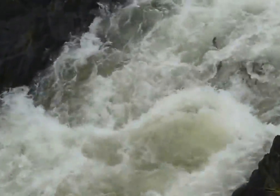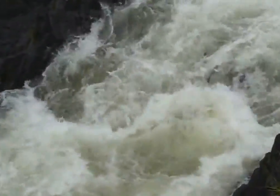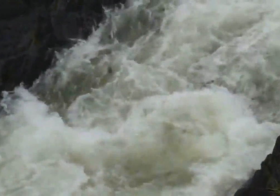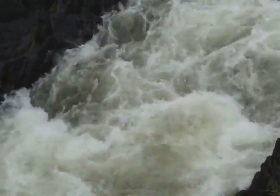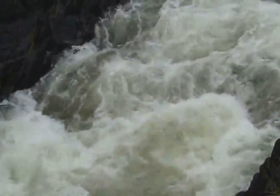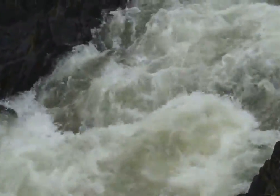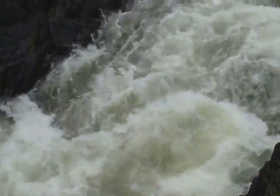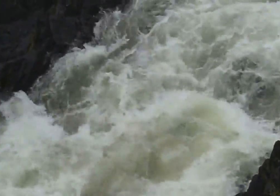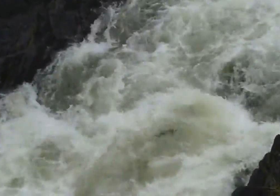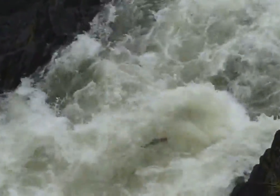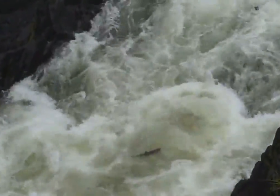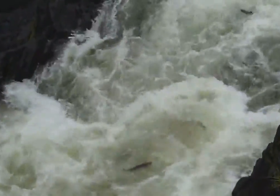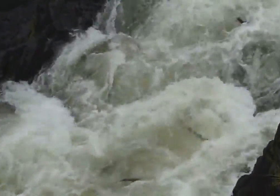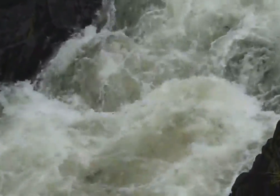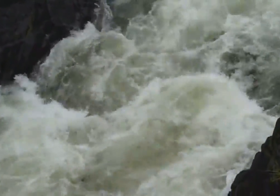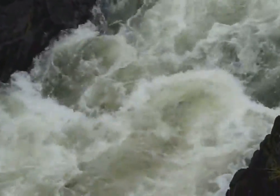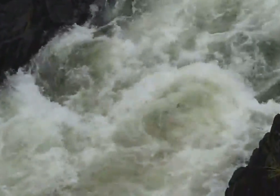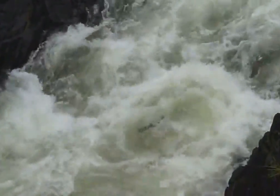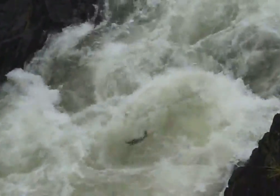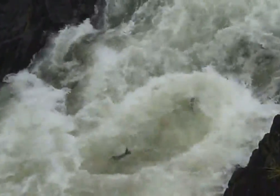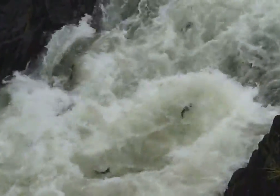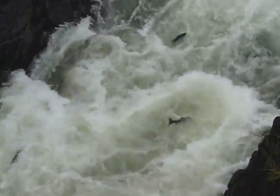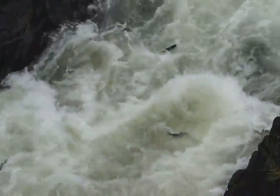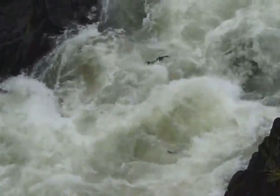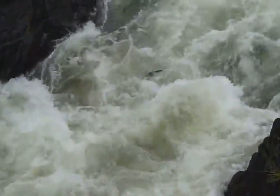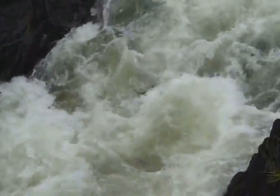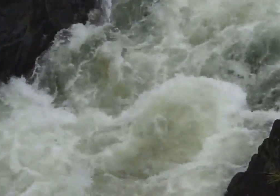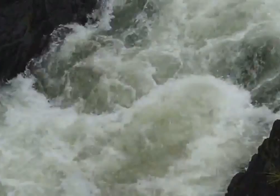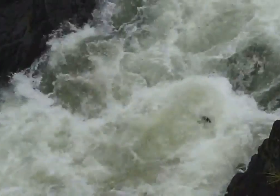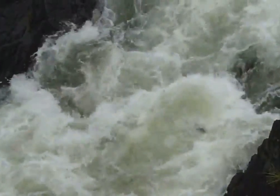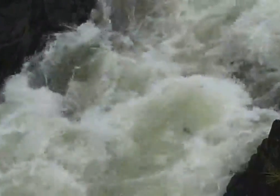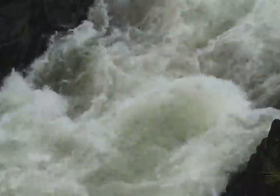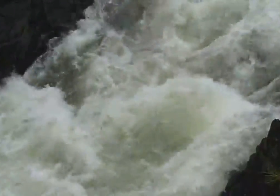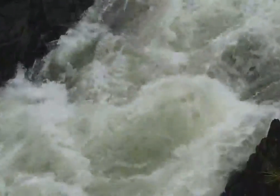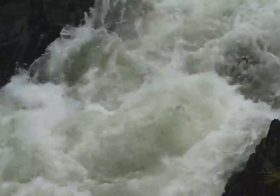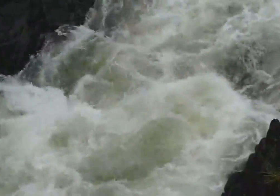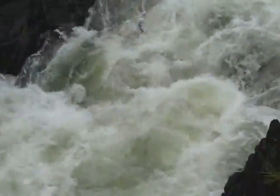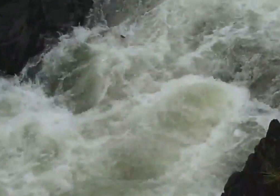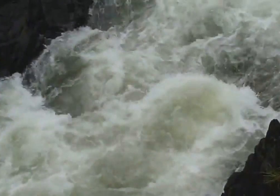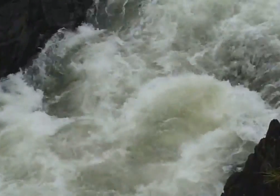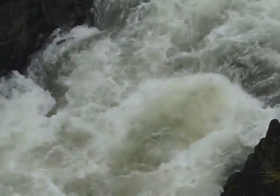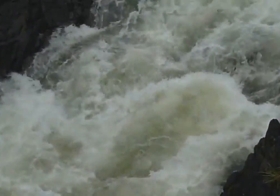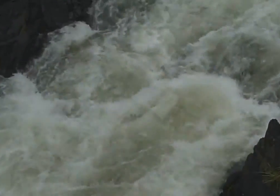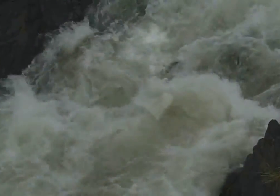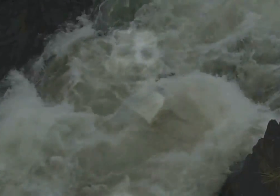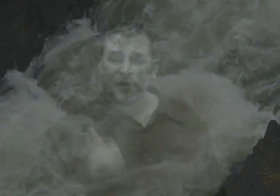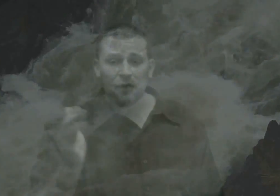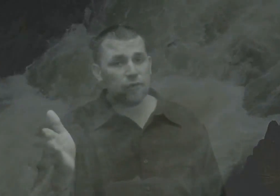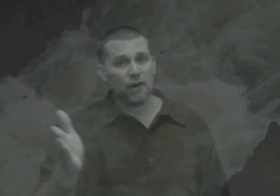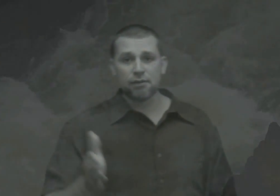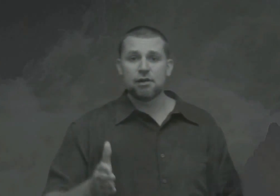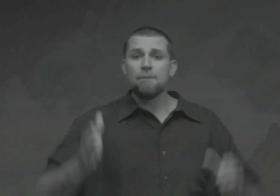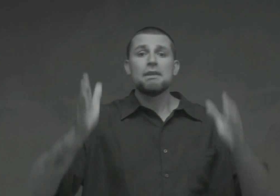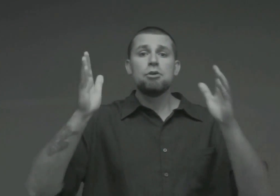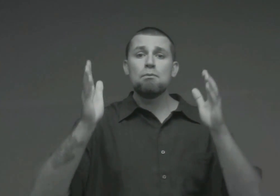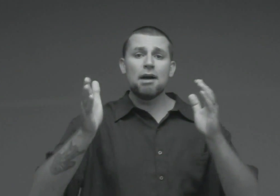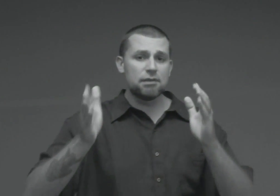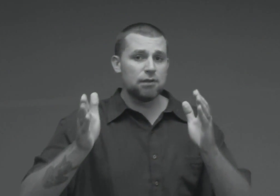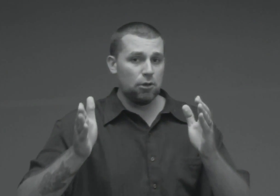force itself that is always seeking to cause him to go back the wrong way. My dear friends, you must know